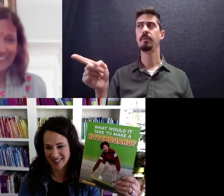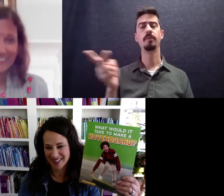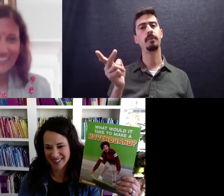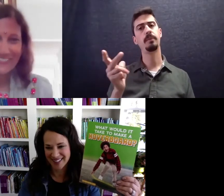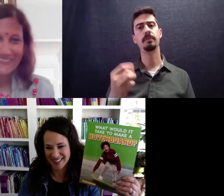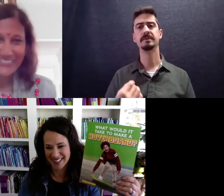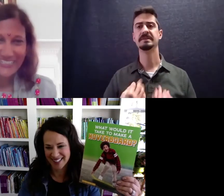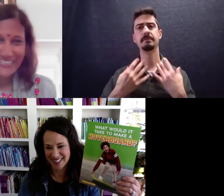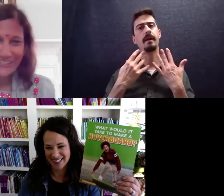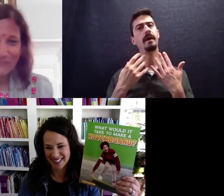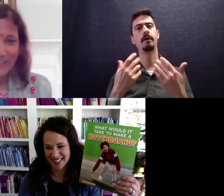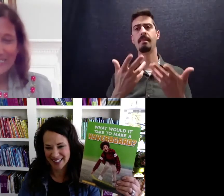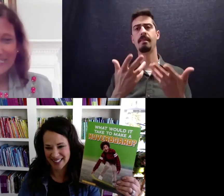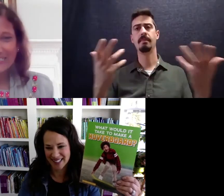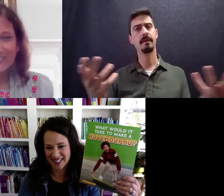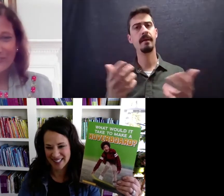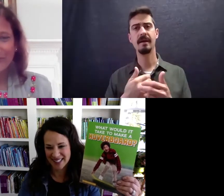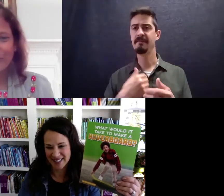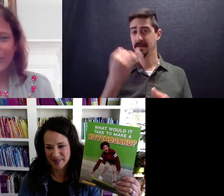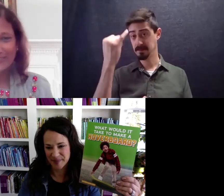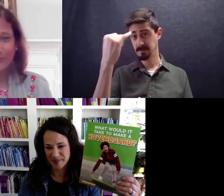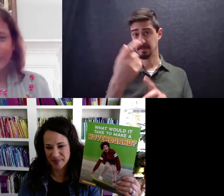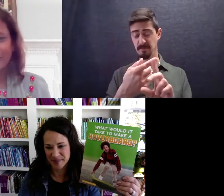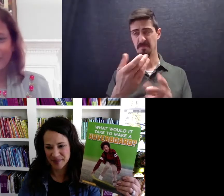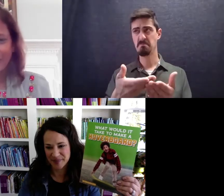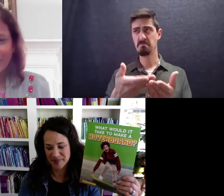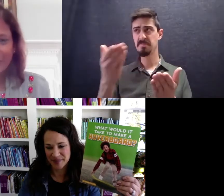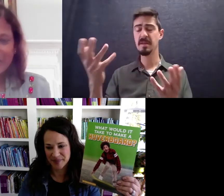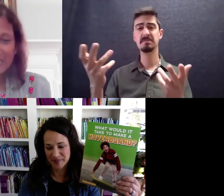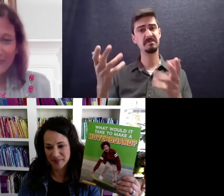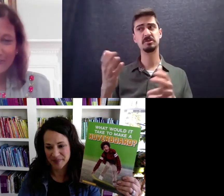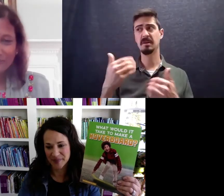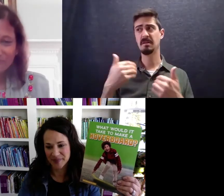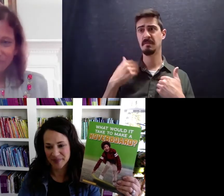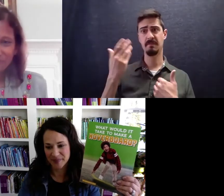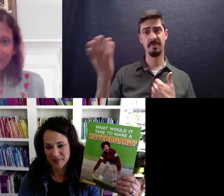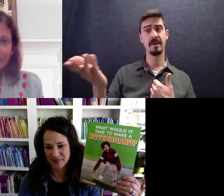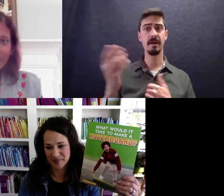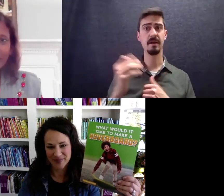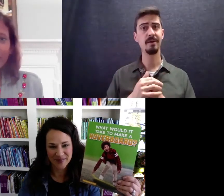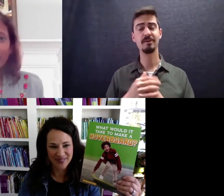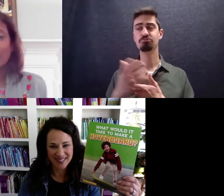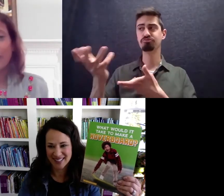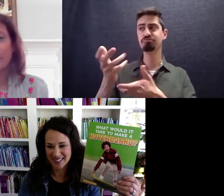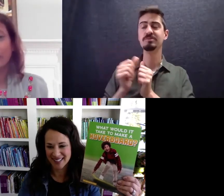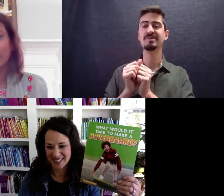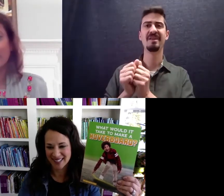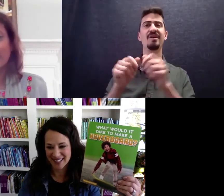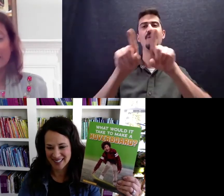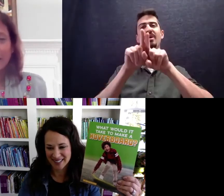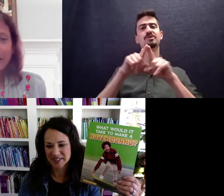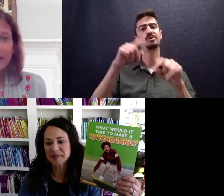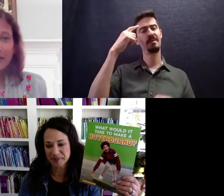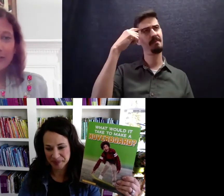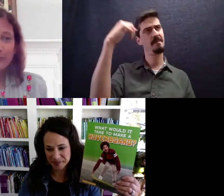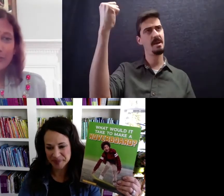lot. I get a lot of ideas just from things that we do together. And then also my memories,